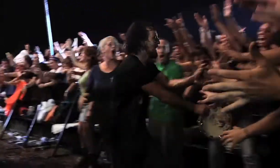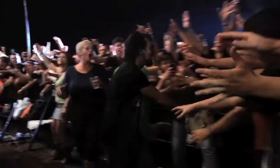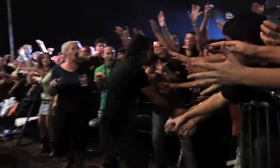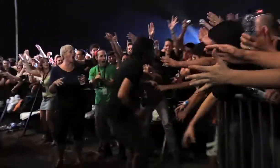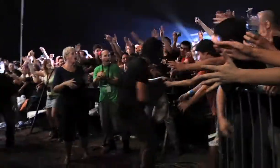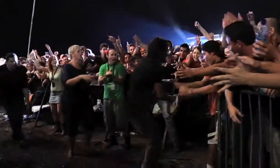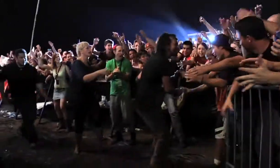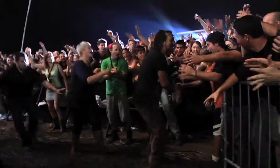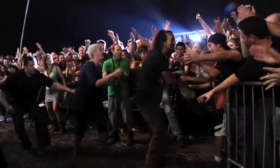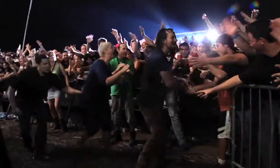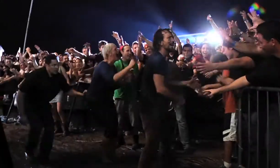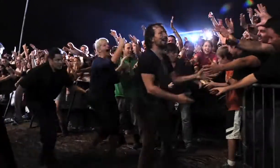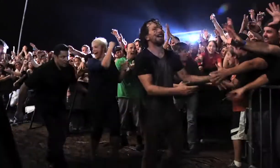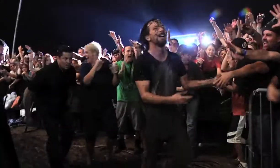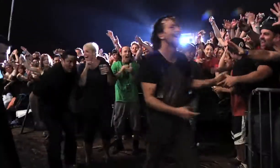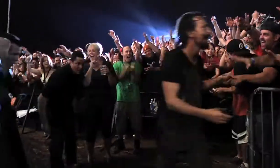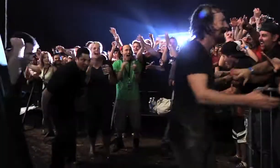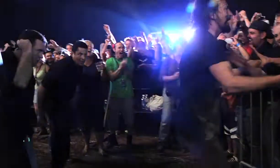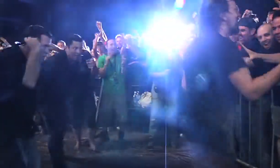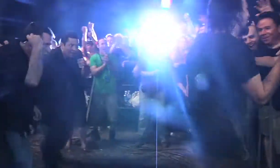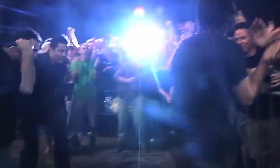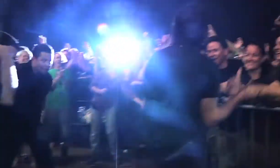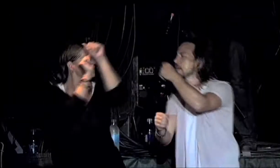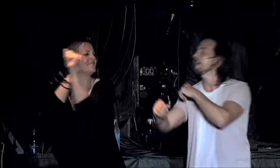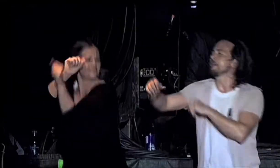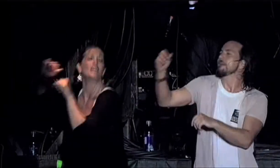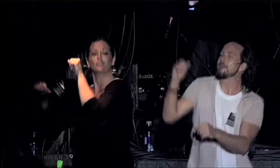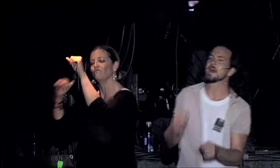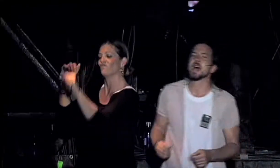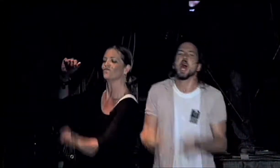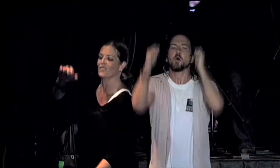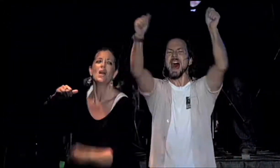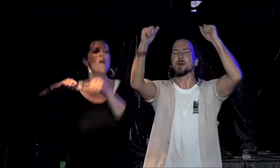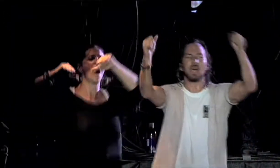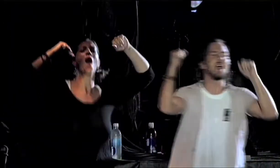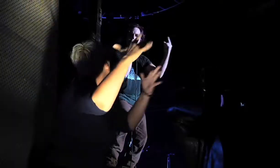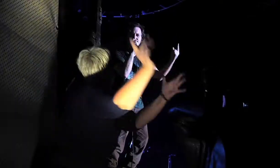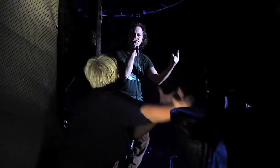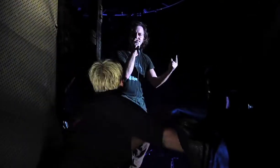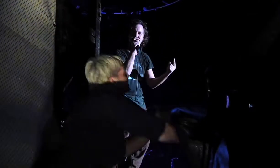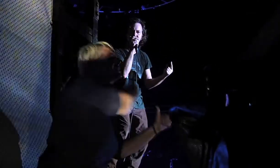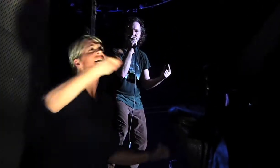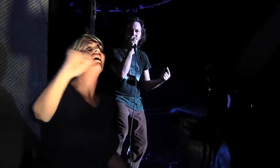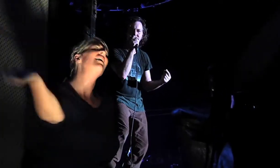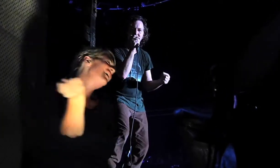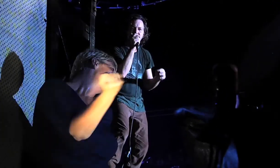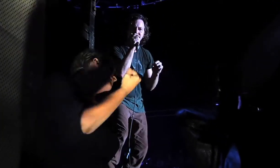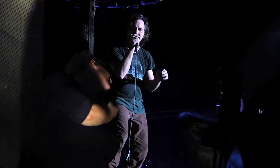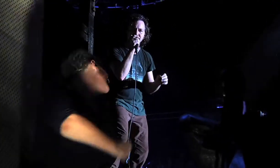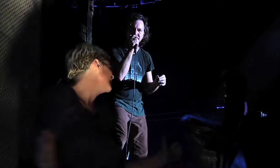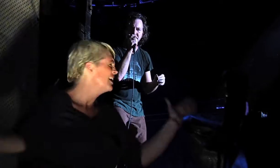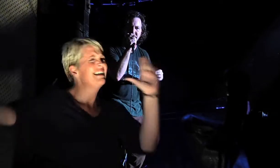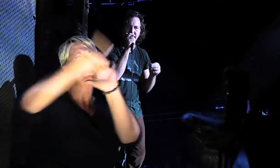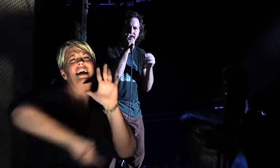Eddie Betters made a point of coming over and interacting while we're working. We're accurate. He knows that we know the songs. So there are particular songs when he'll come